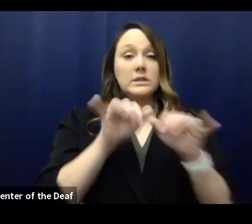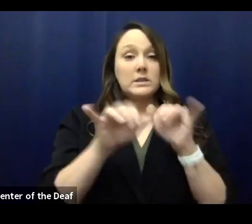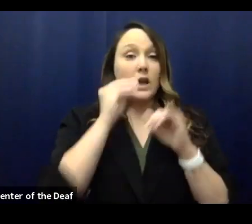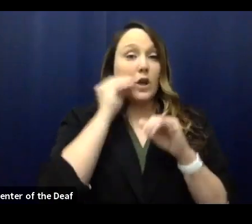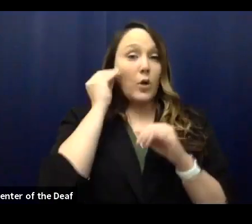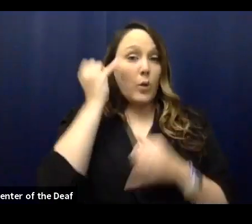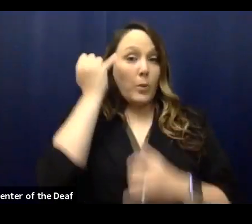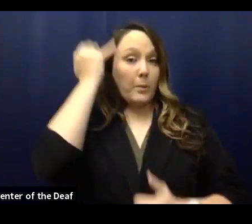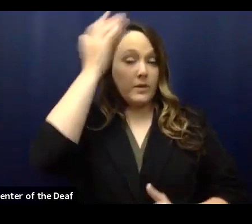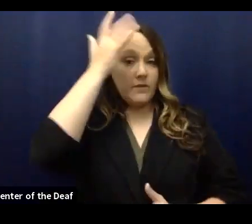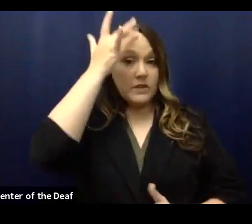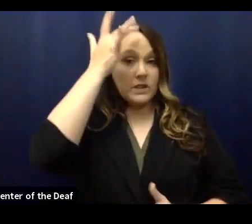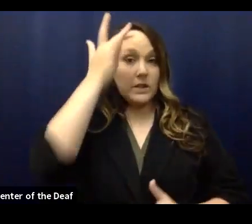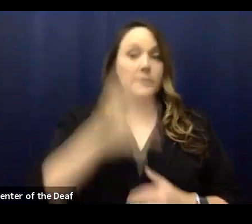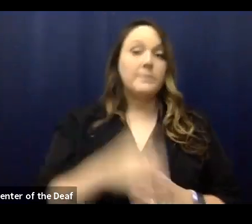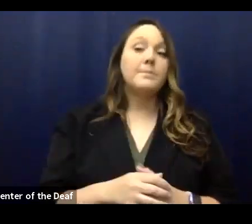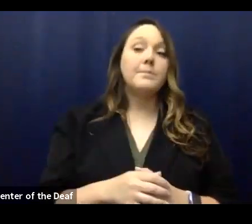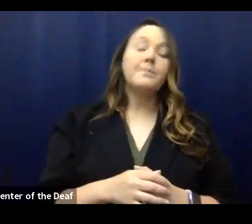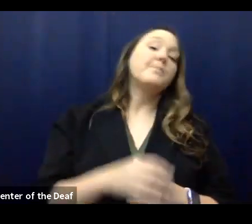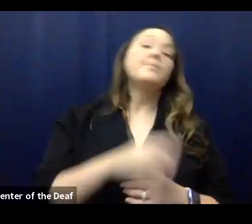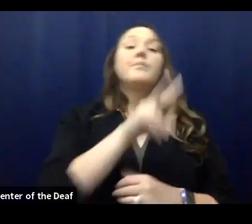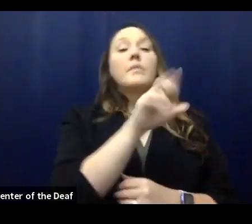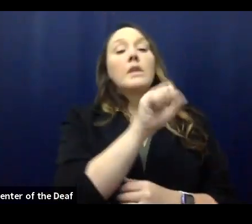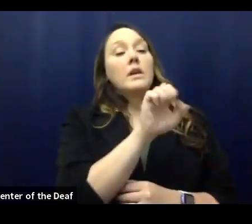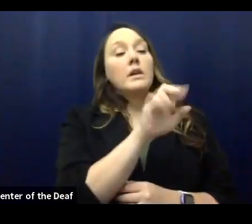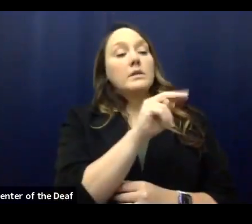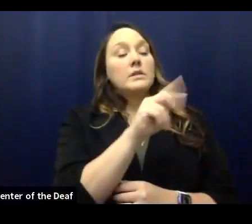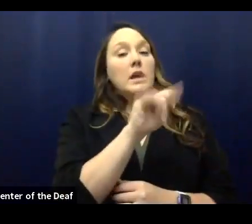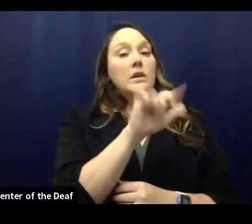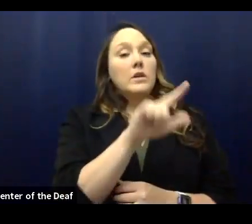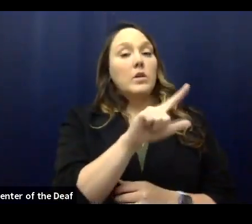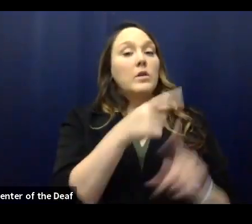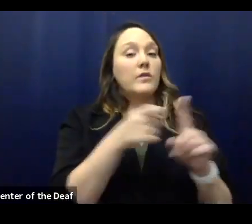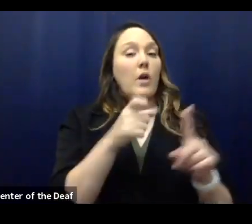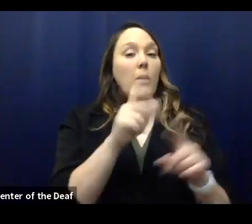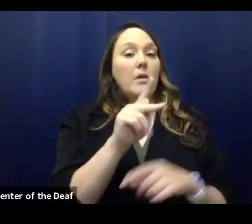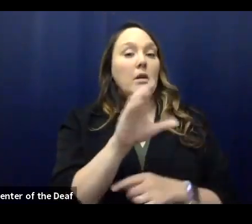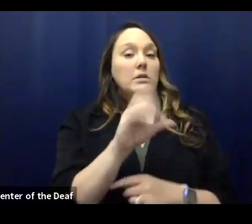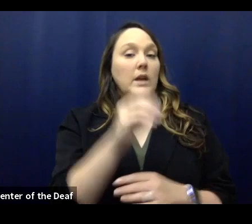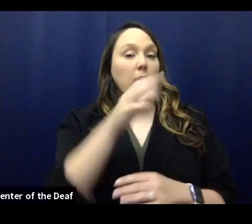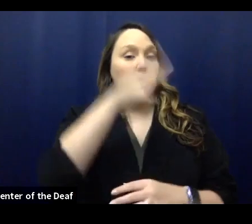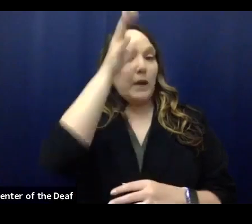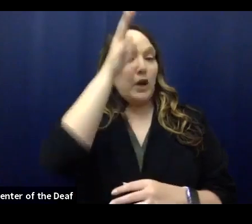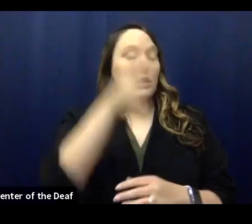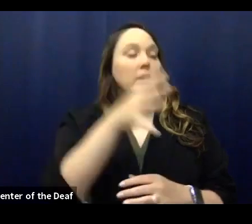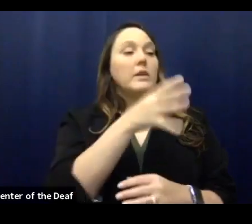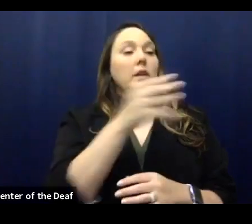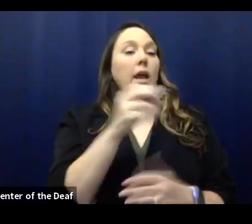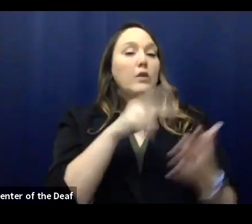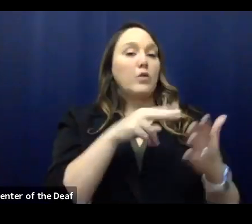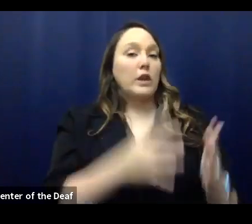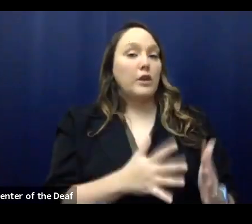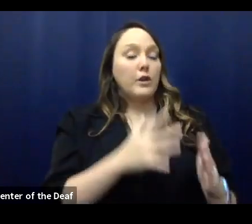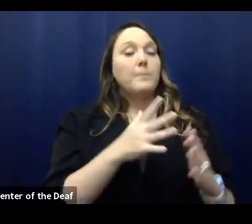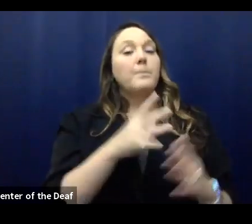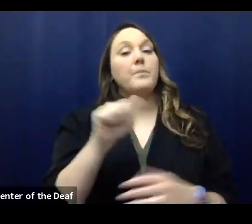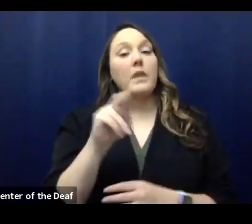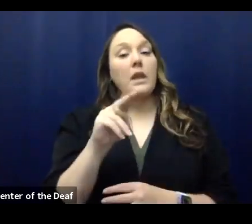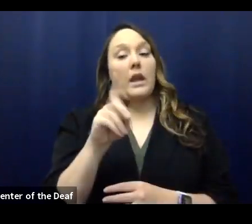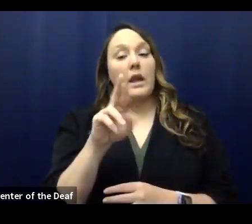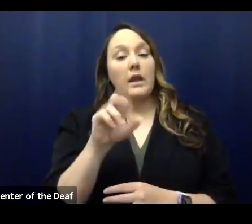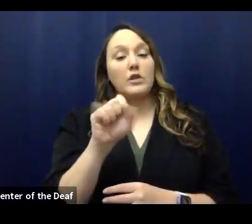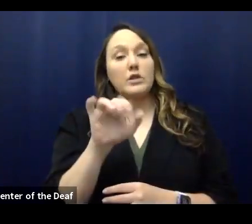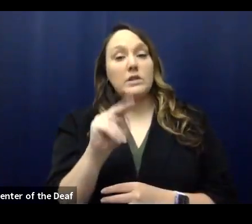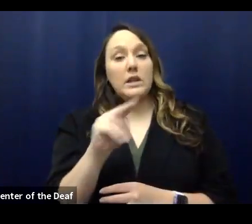I'm also from Vincent with the Sentinel. He says this question is from a Knox County parent and a new Sentinel reader. Anderson County and Hamilton